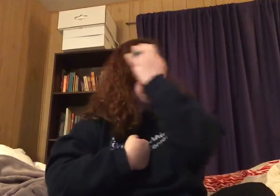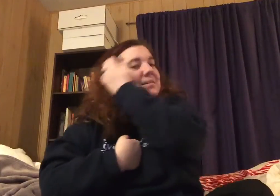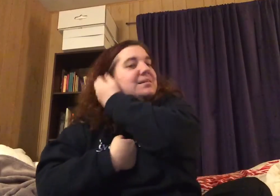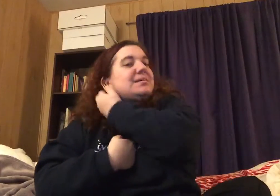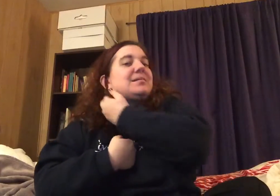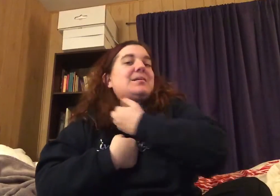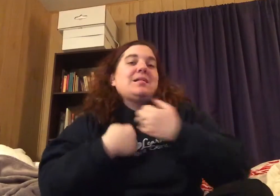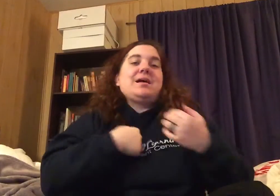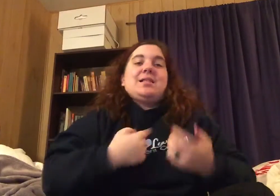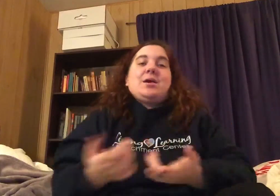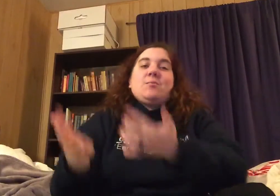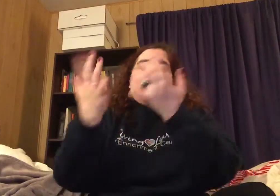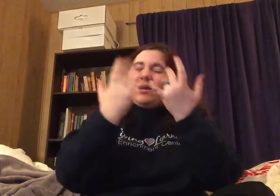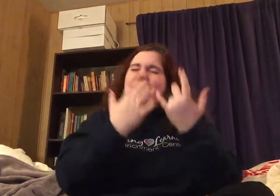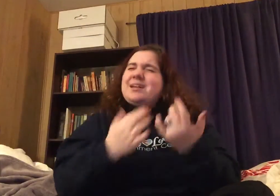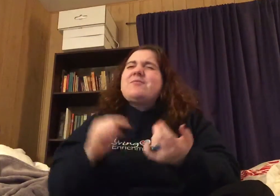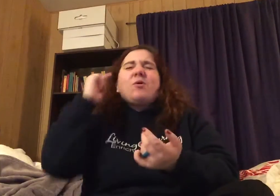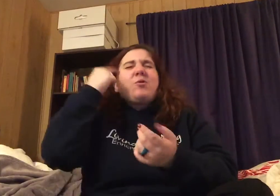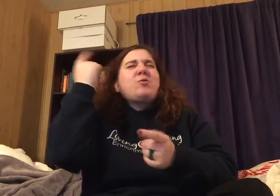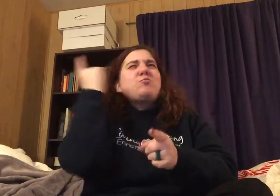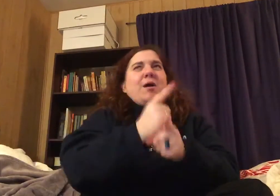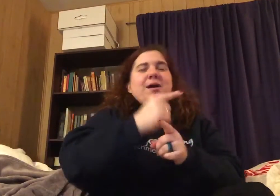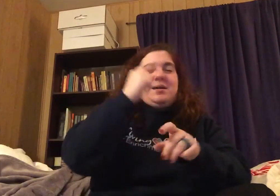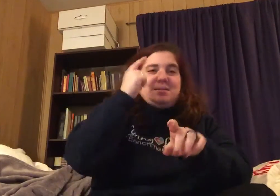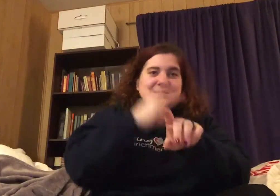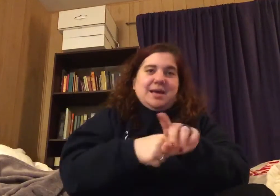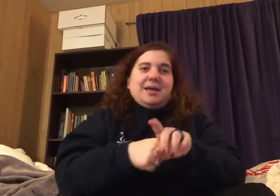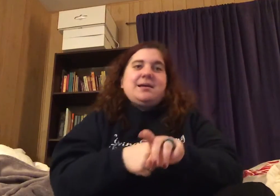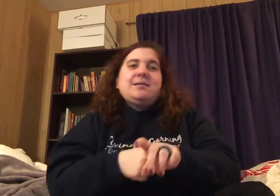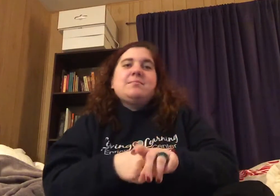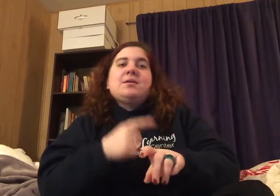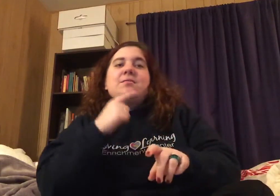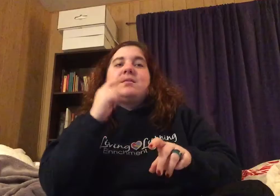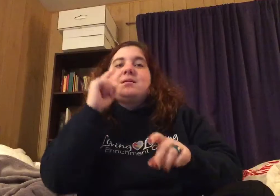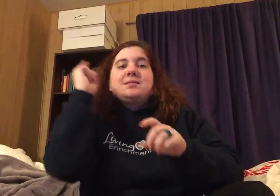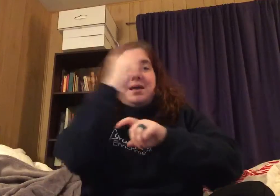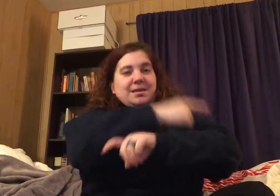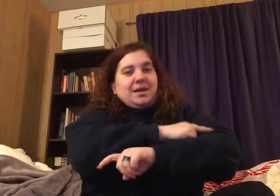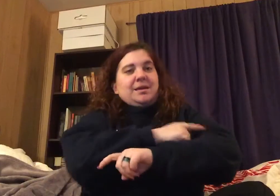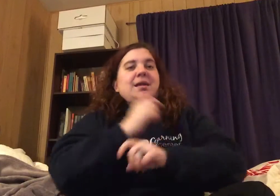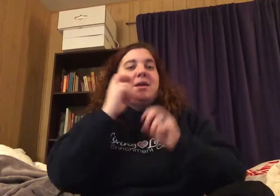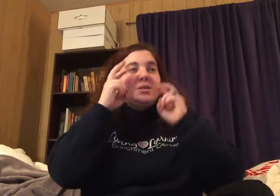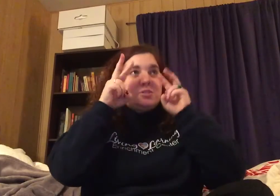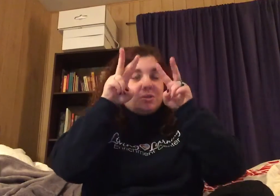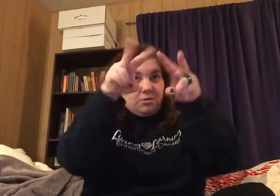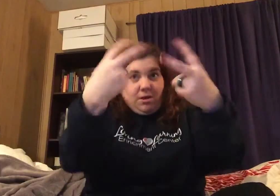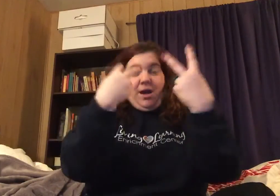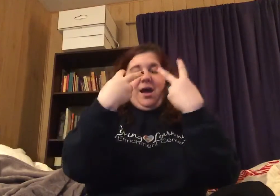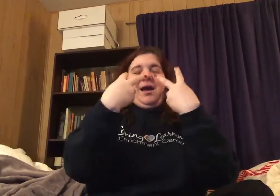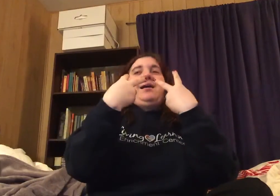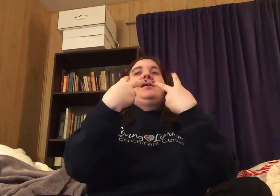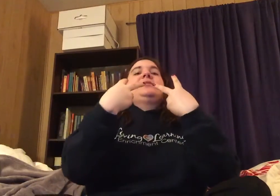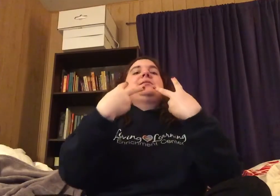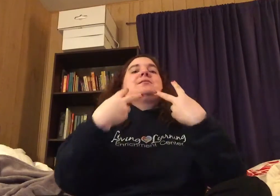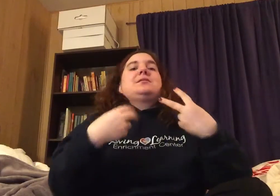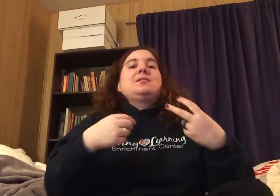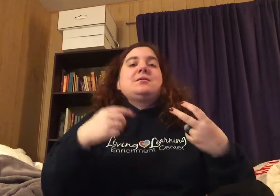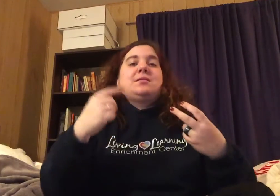And I'm waiting for the right time For the day I can't try To